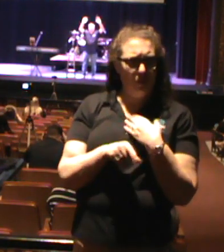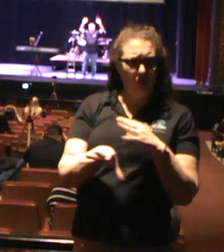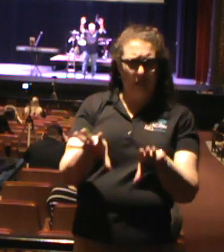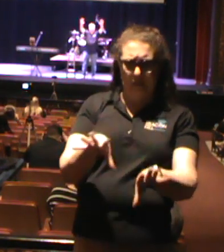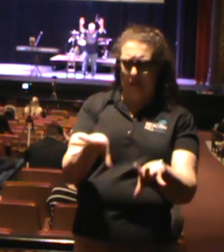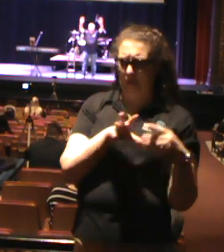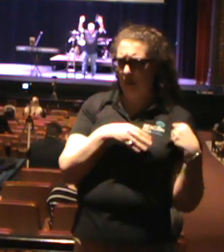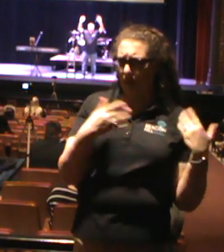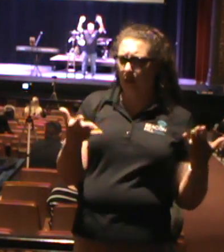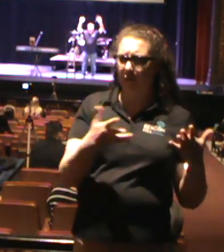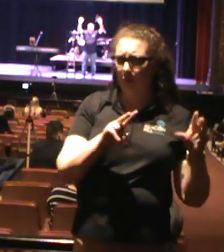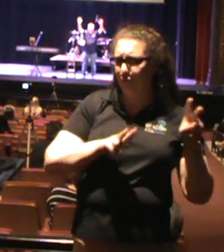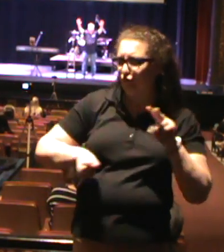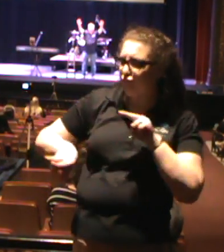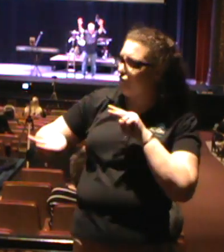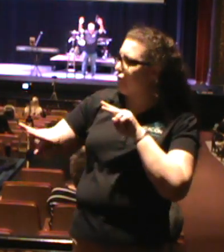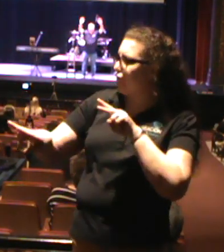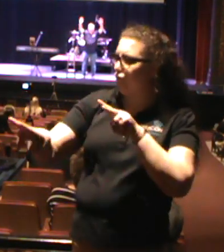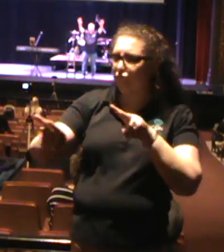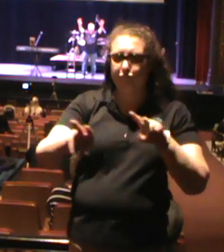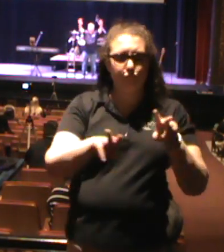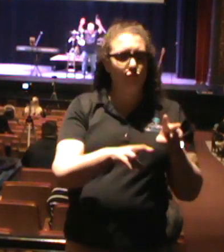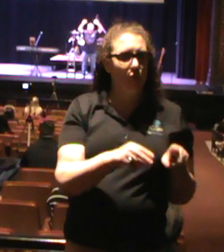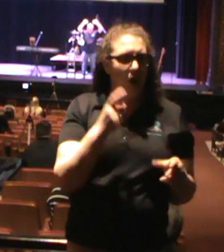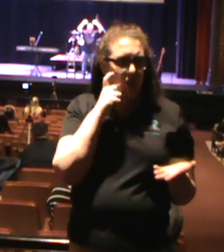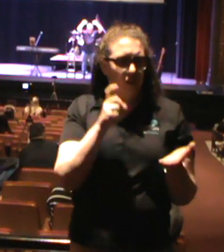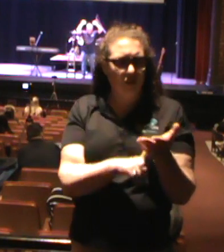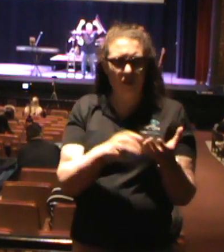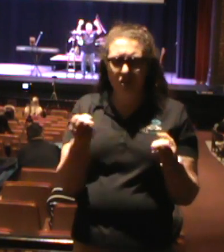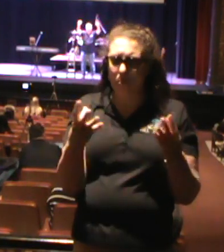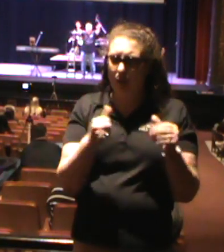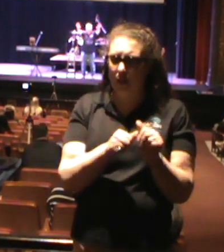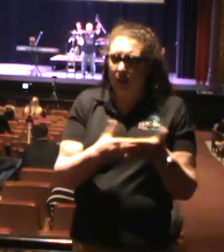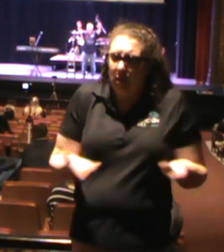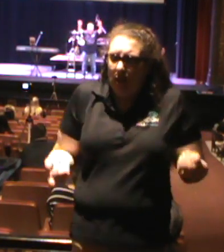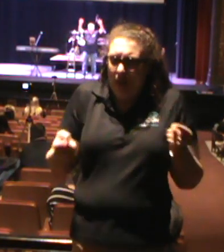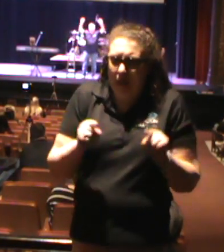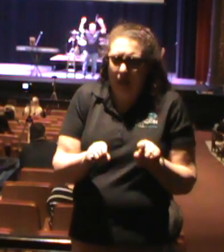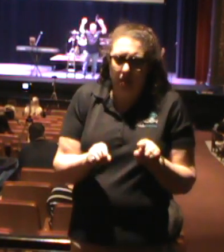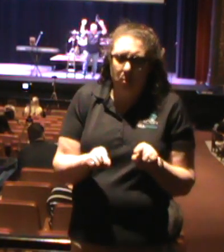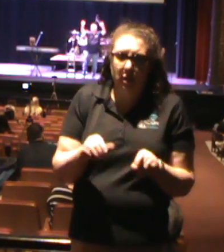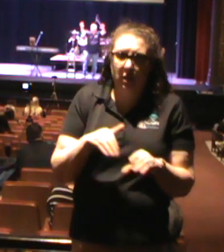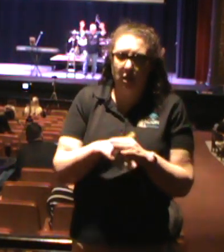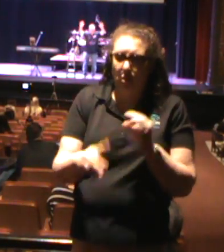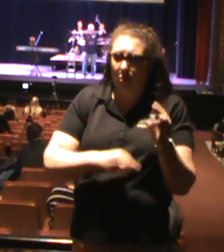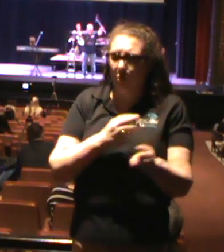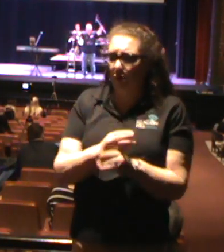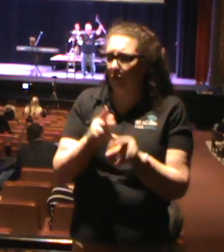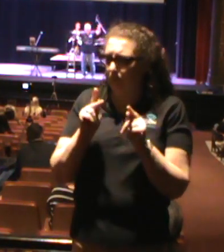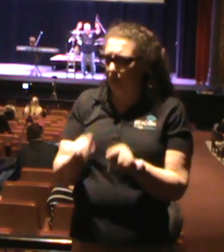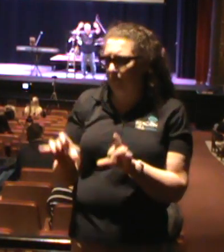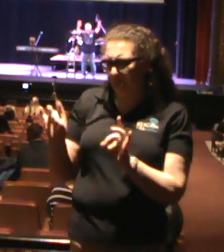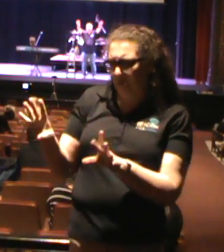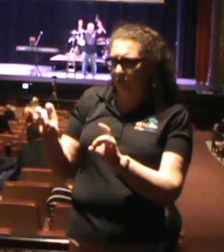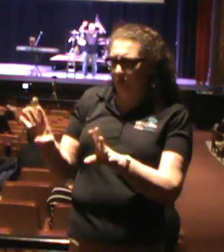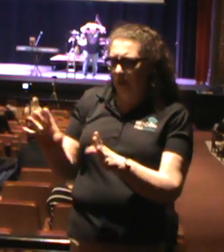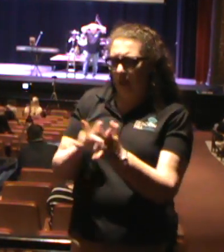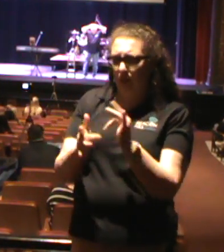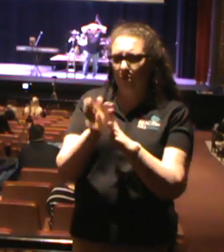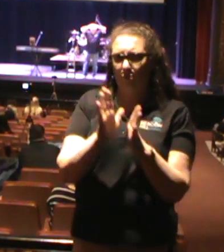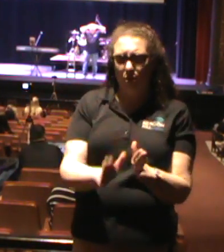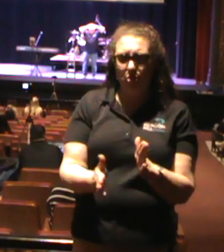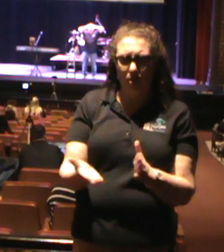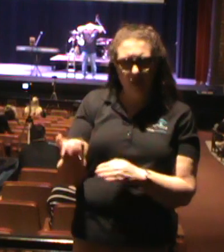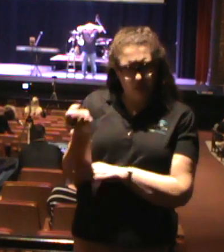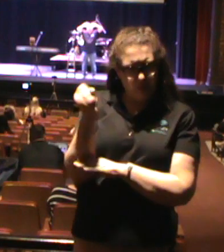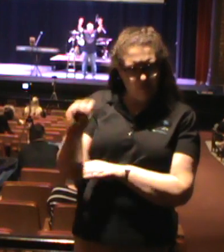just debauchery. You can see so much things that are happening in this world. So many people that hate Christians and are opposed to Christ. You can see that. That's